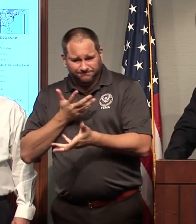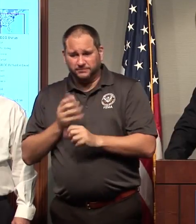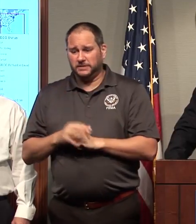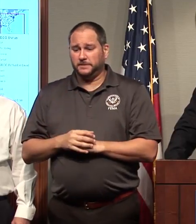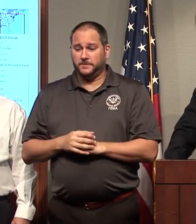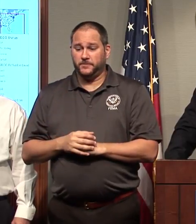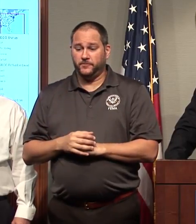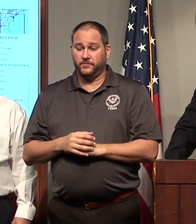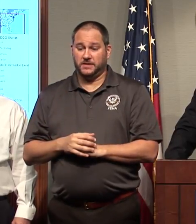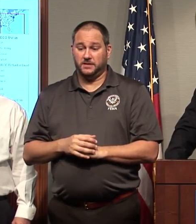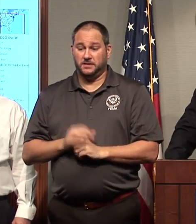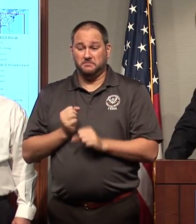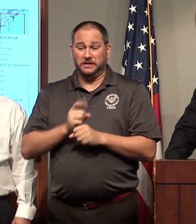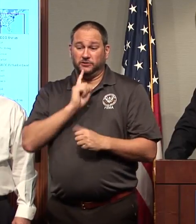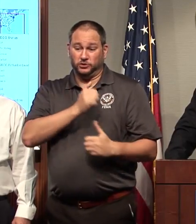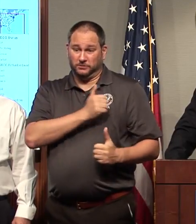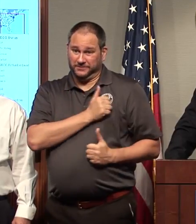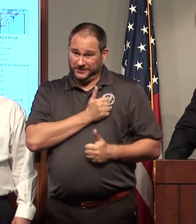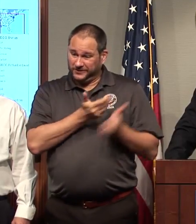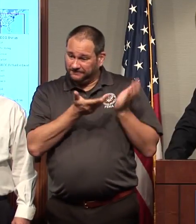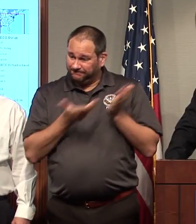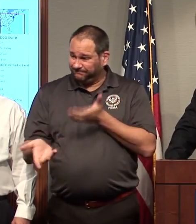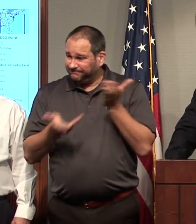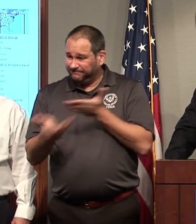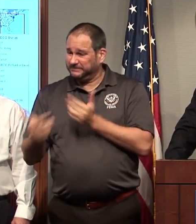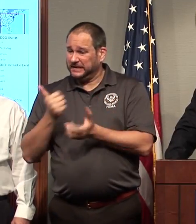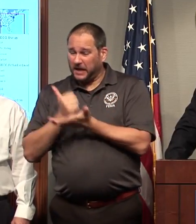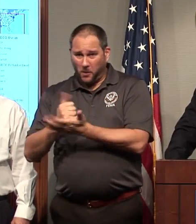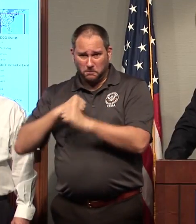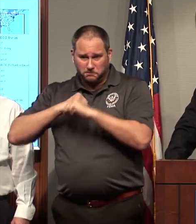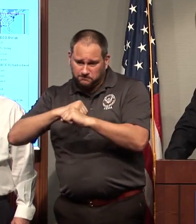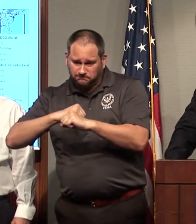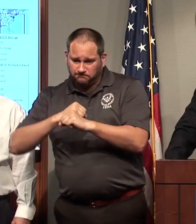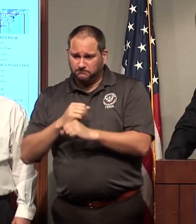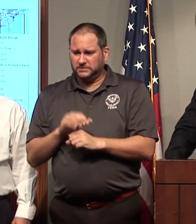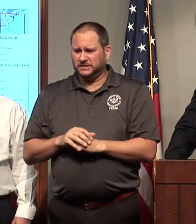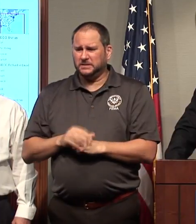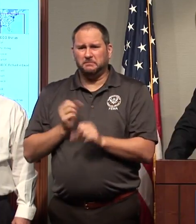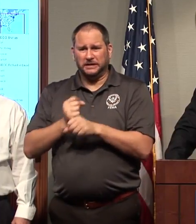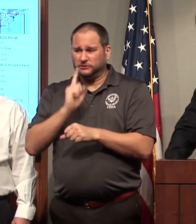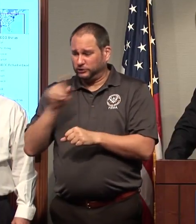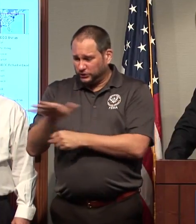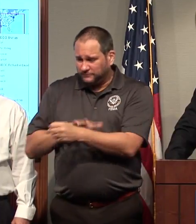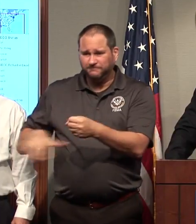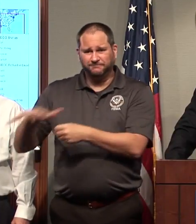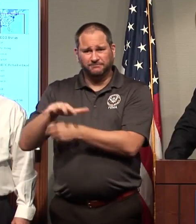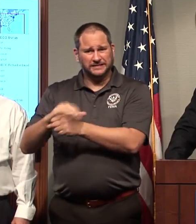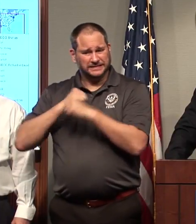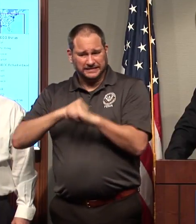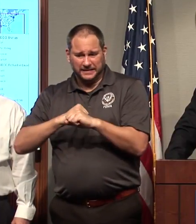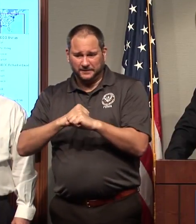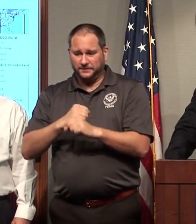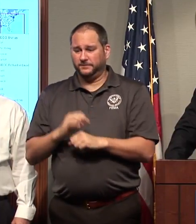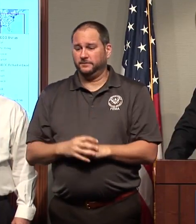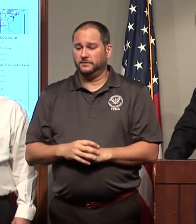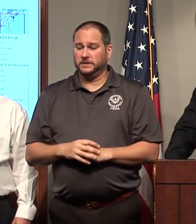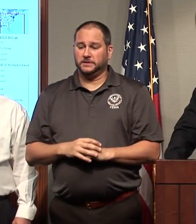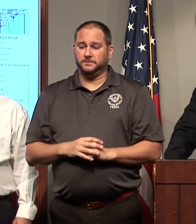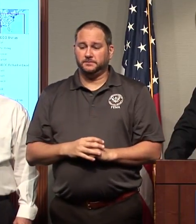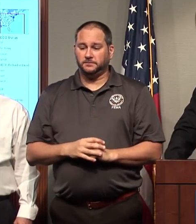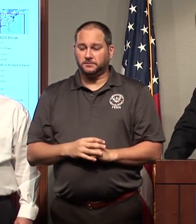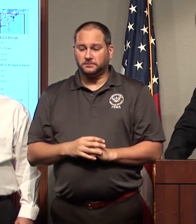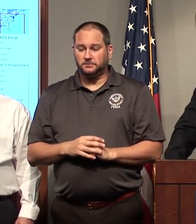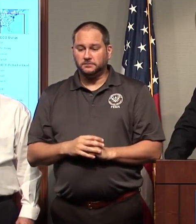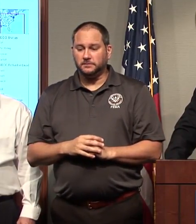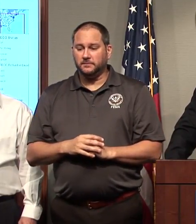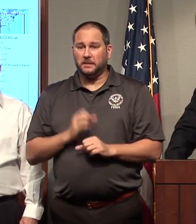police through our National Guard partners to those islands to ensure safety and security. We're also pushing a lot of commodities forward. We've established